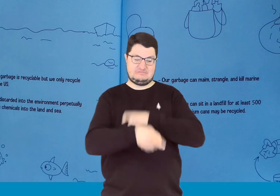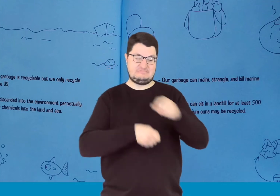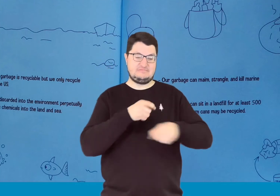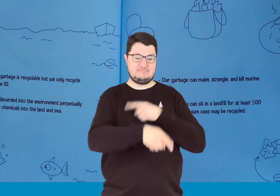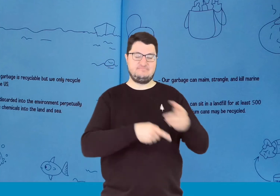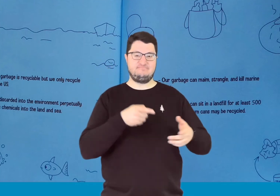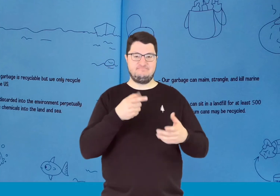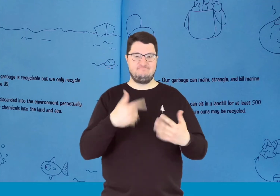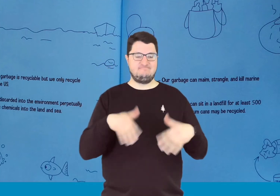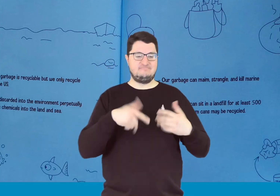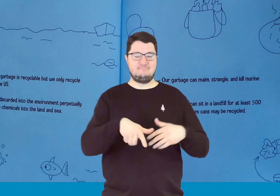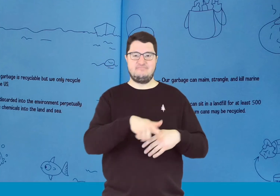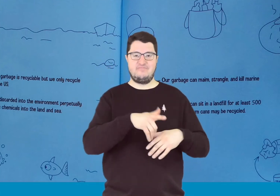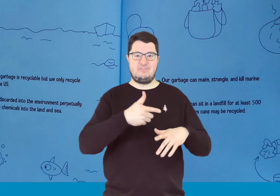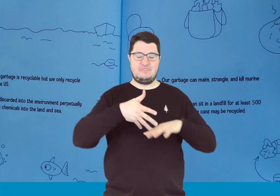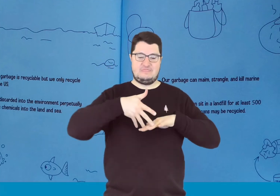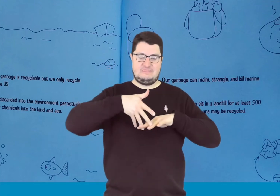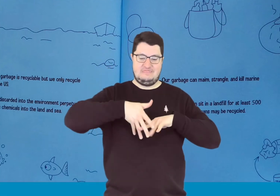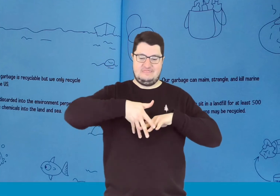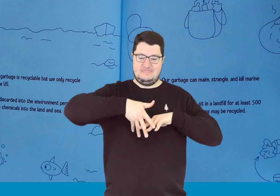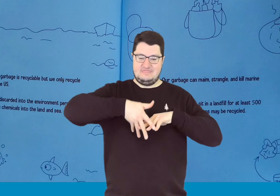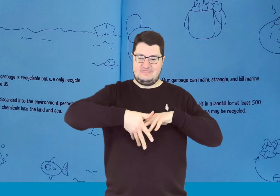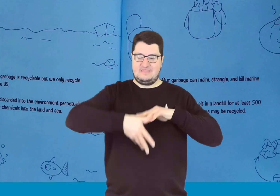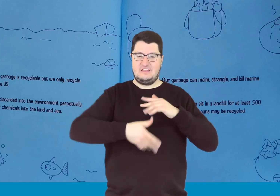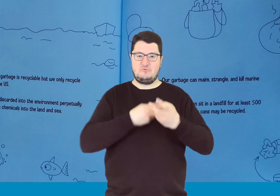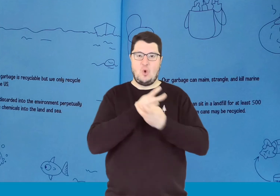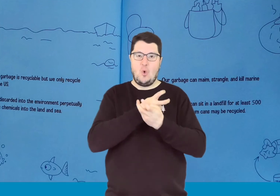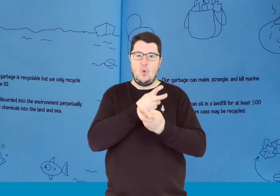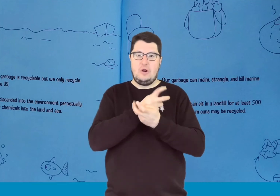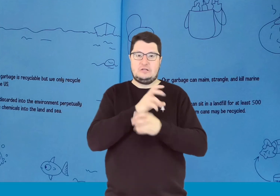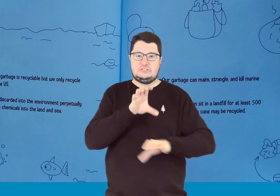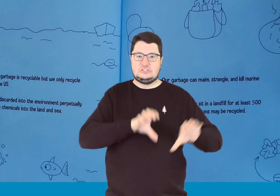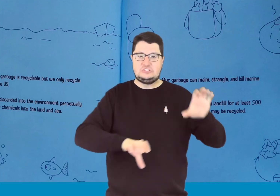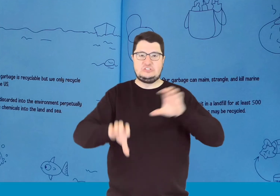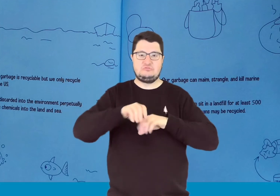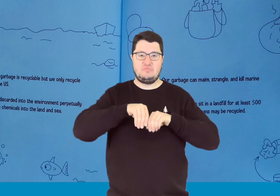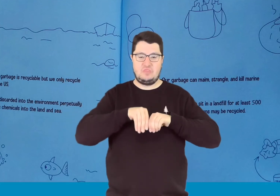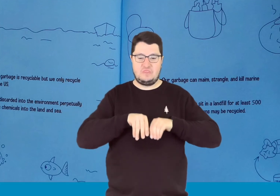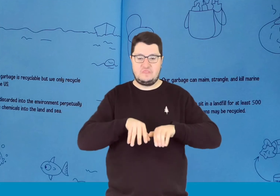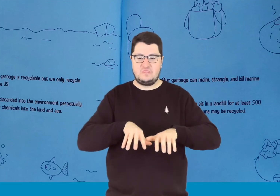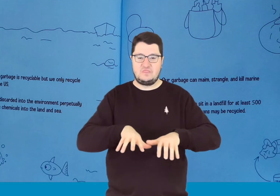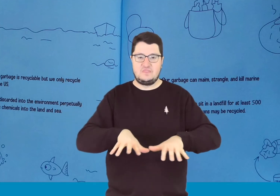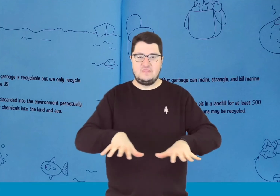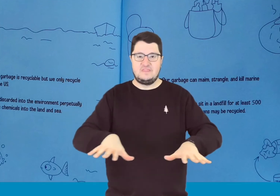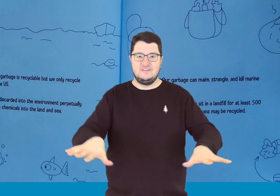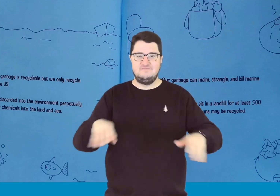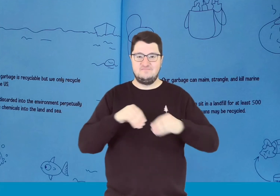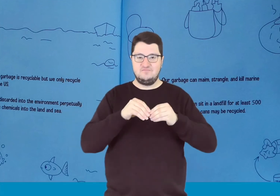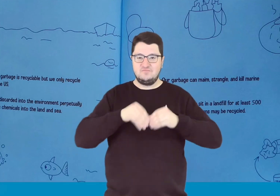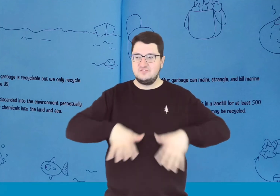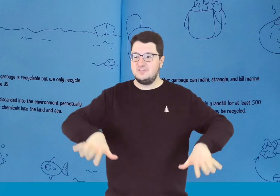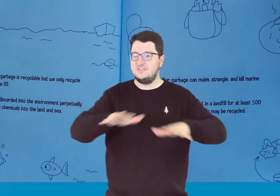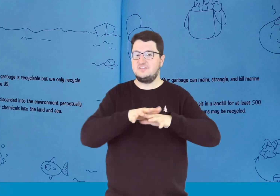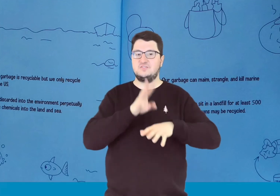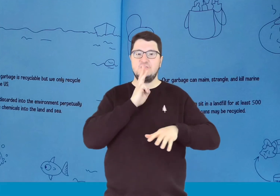Plastics discarded into the environment perpetually leach toxic chemicals into the land and sea.